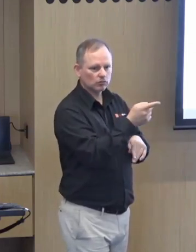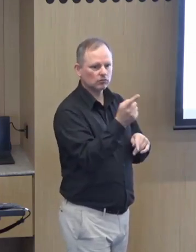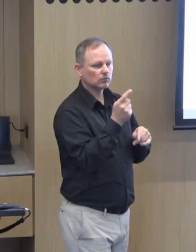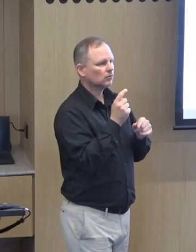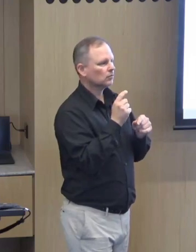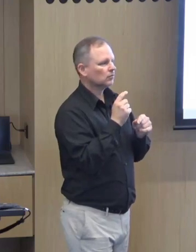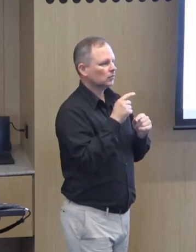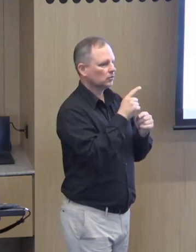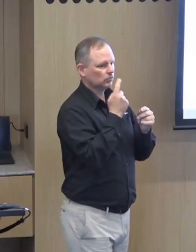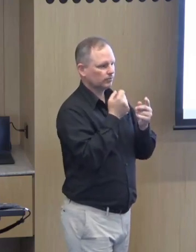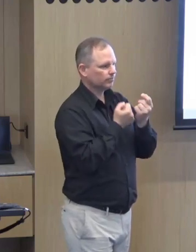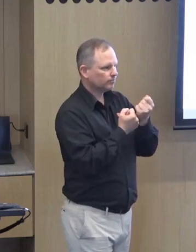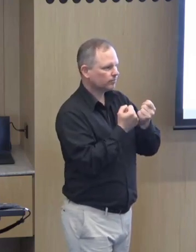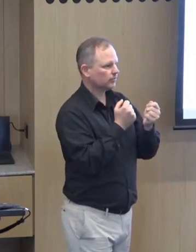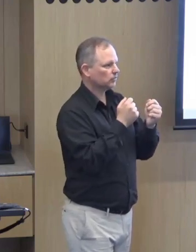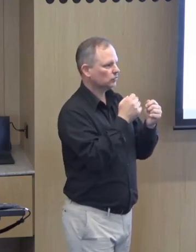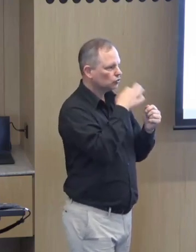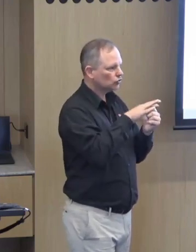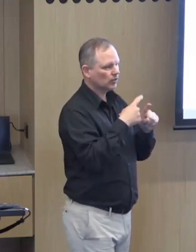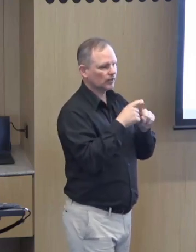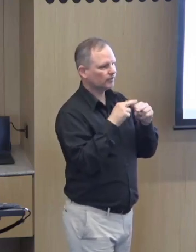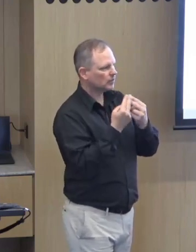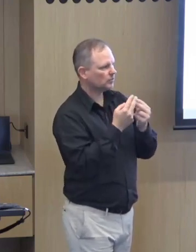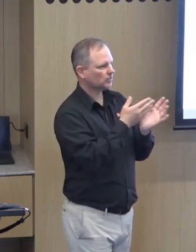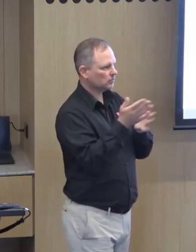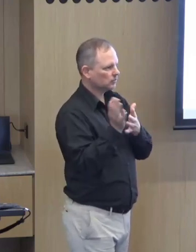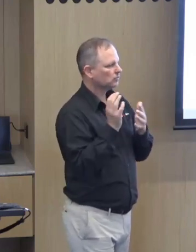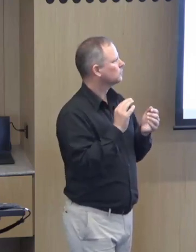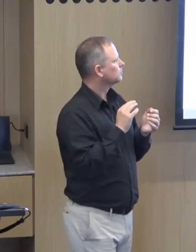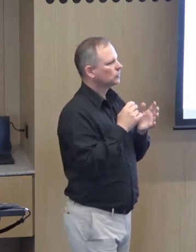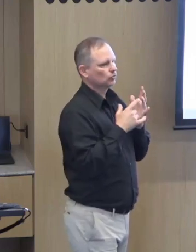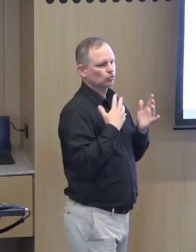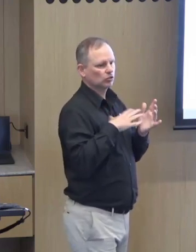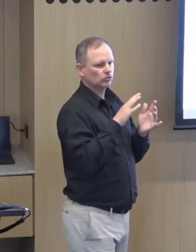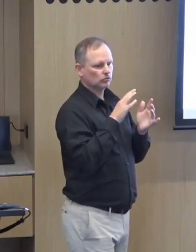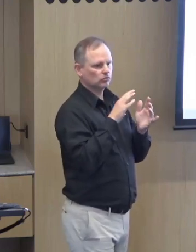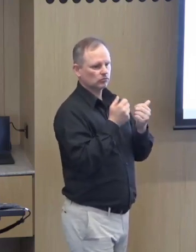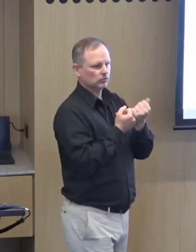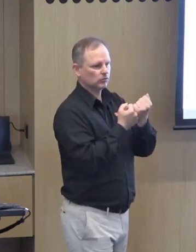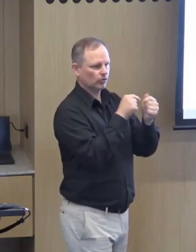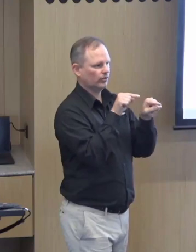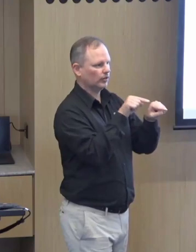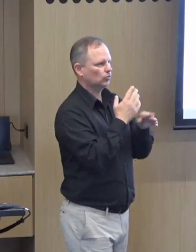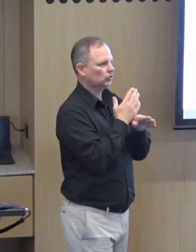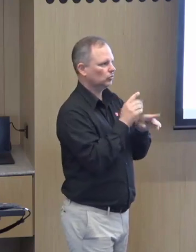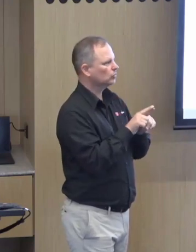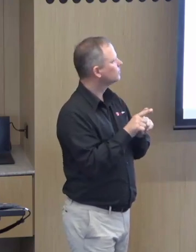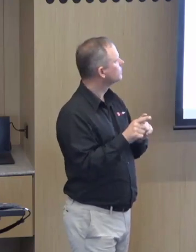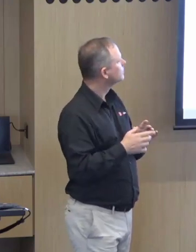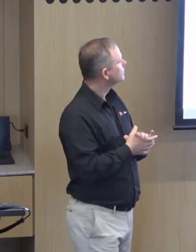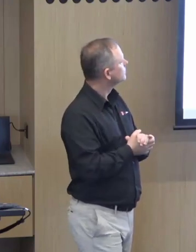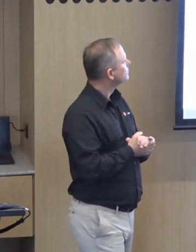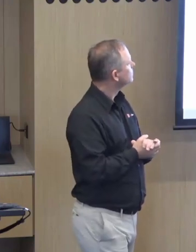There's a lot of psychological work that's done in that space and support for the children and families in the school settings. So we think if we're providing some really